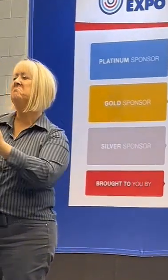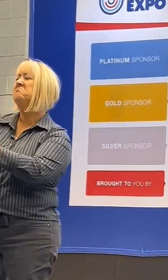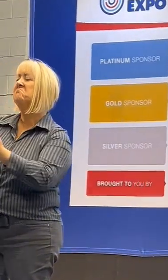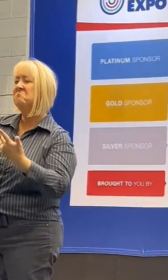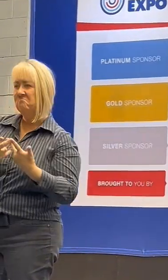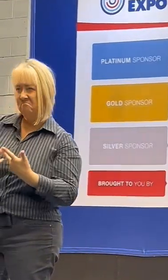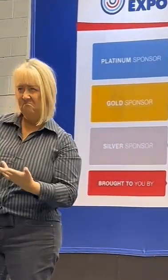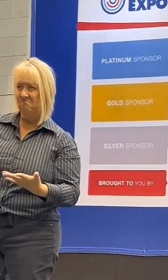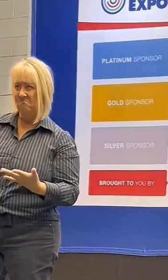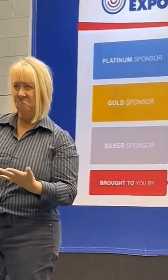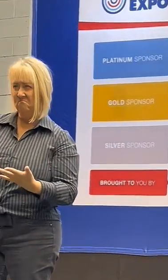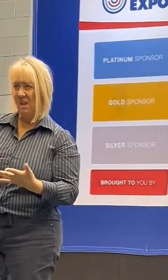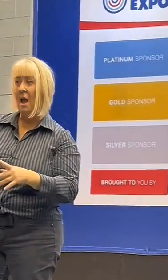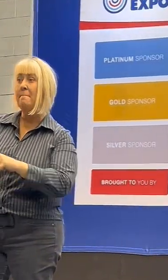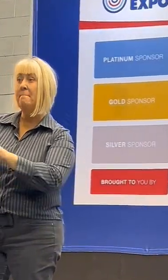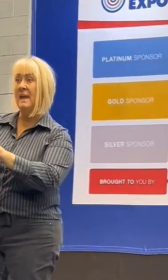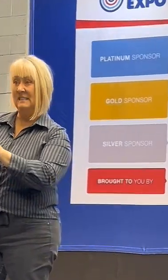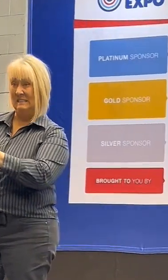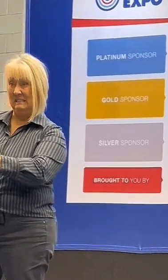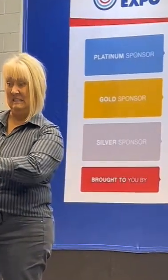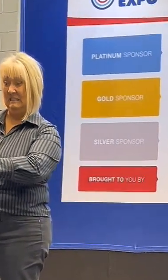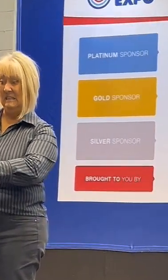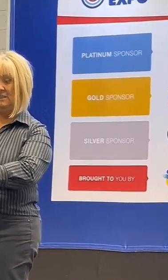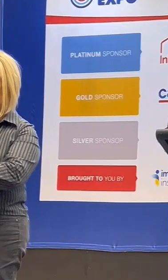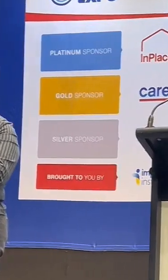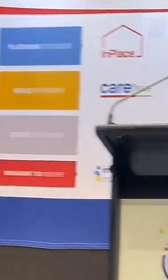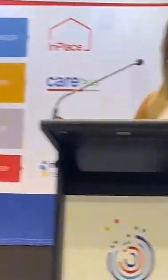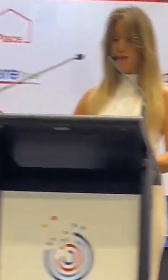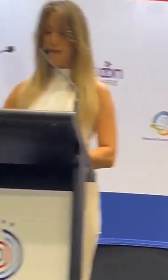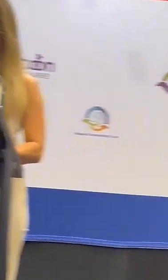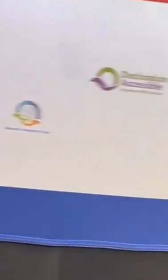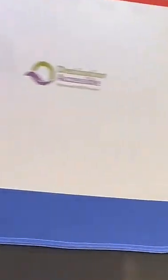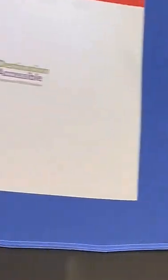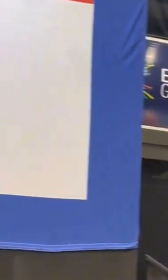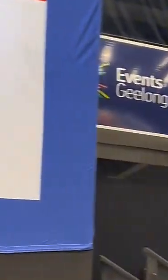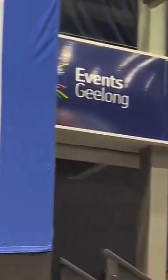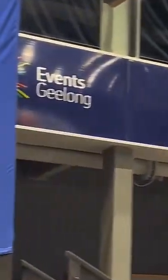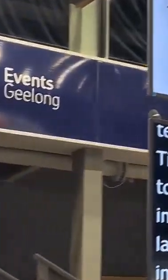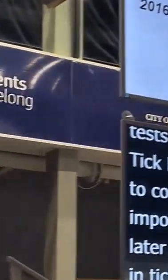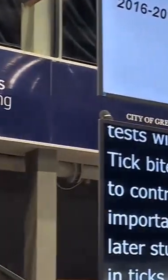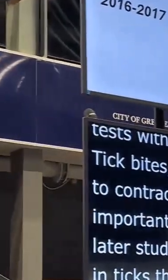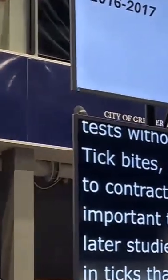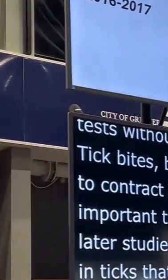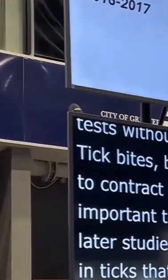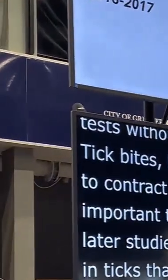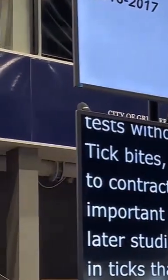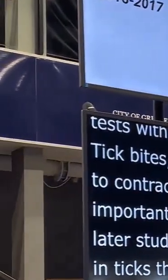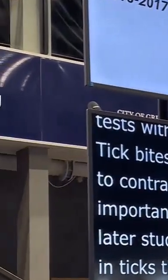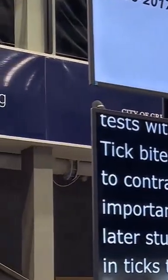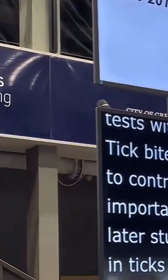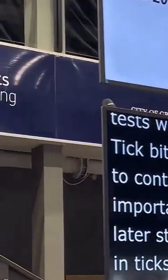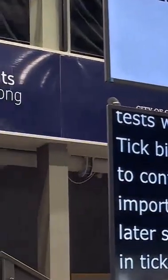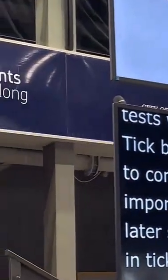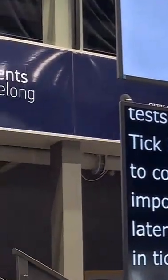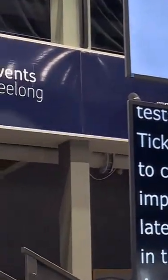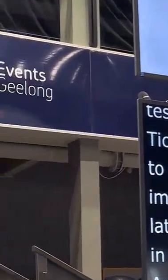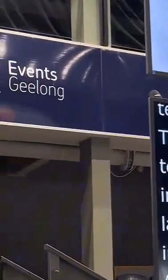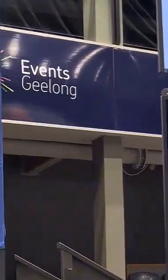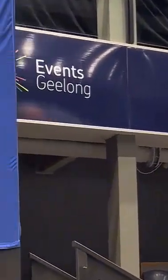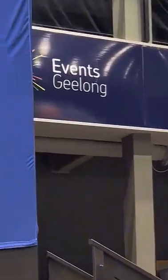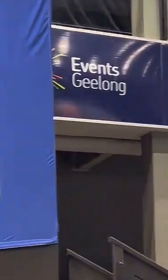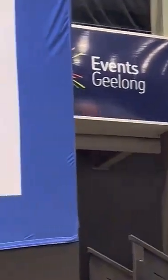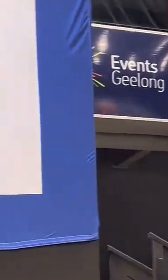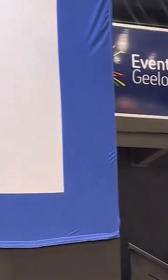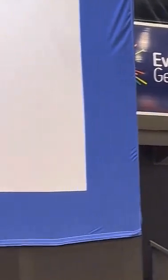Before falling ill, I was in a happy long-term relationship. I was excelling in my career in product development. I